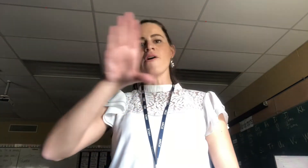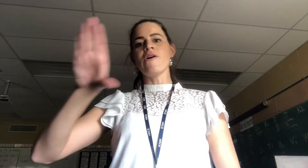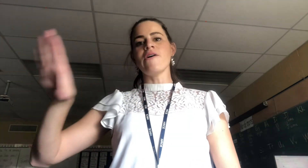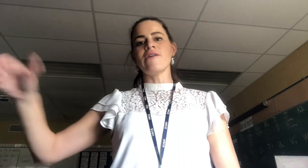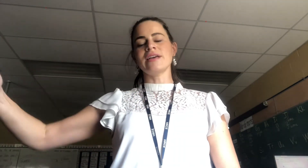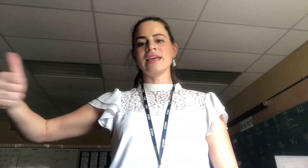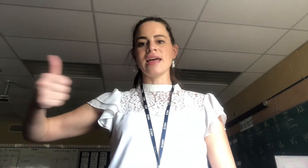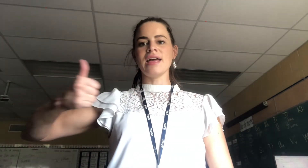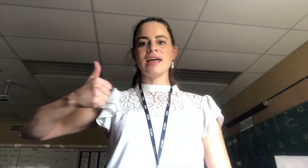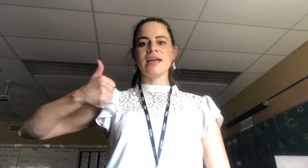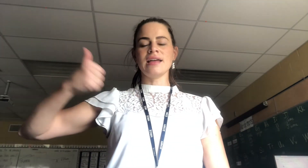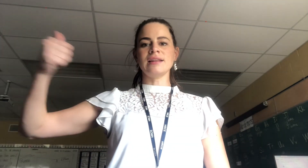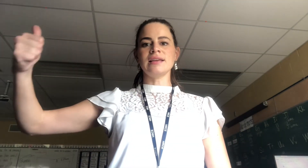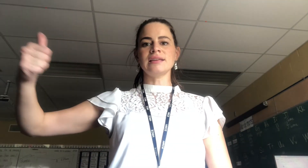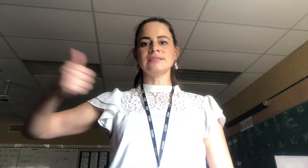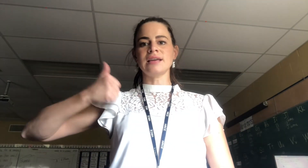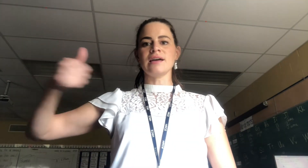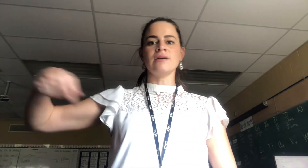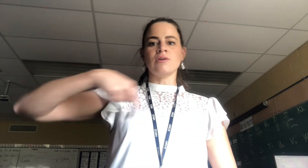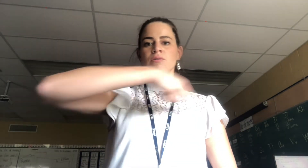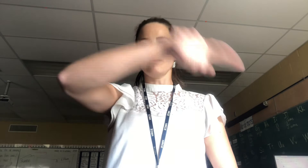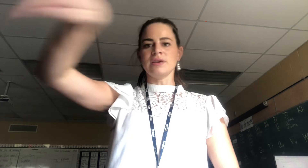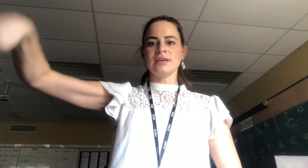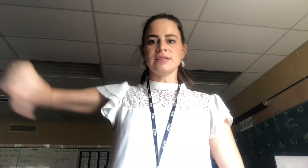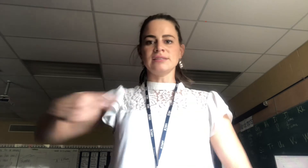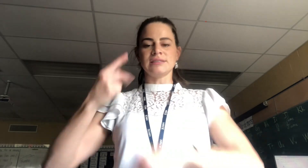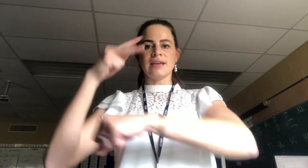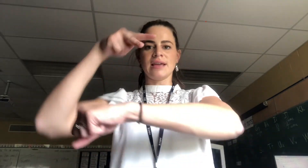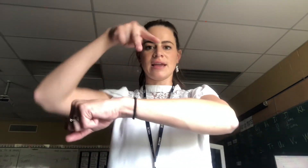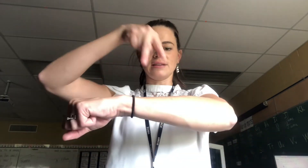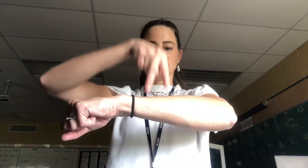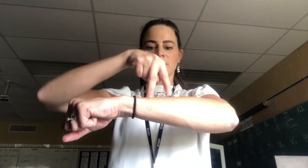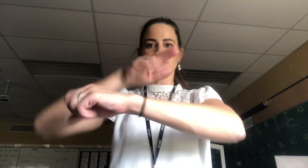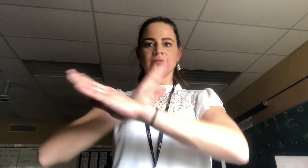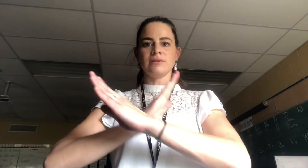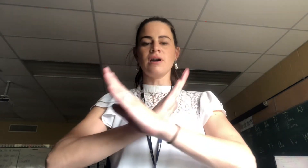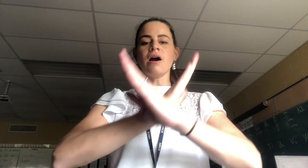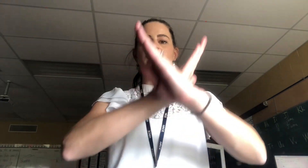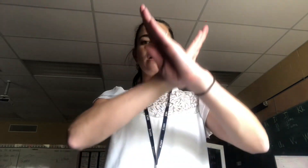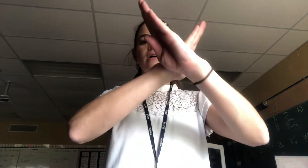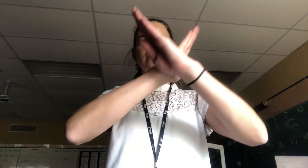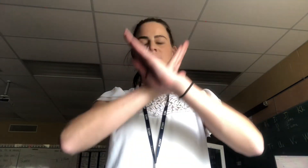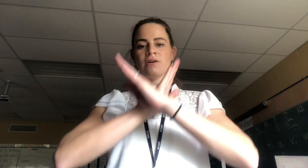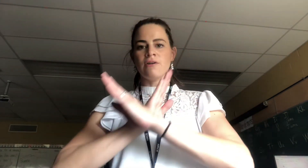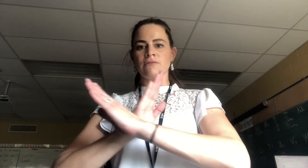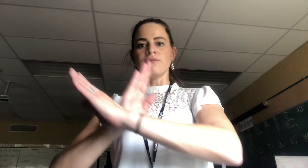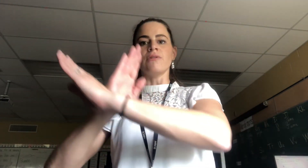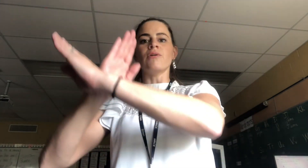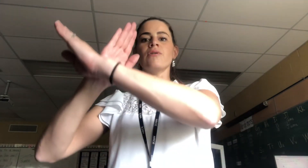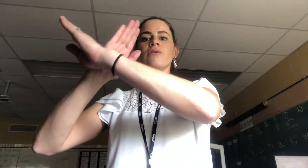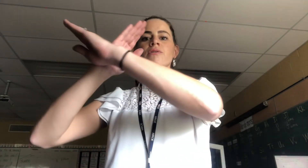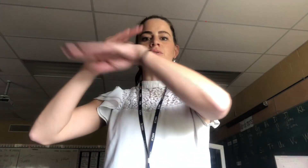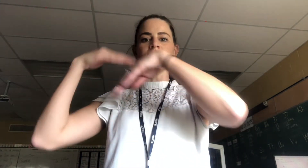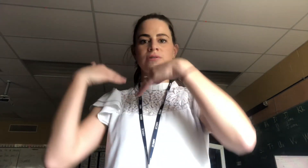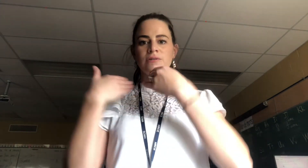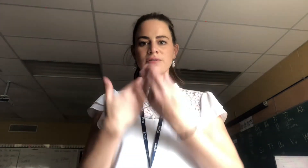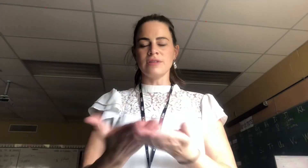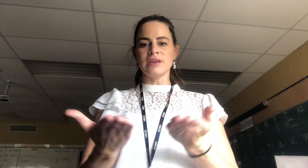Canada, we stand on guard for thee.